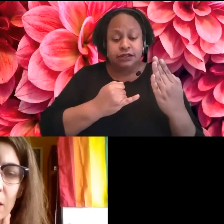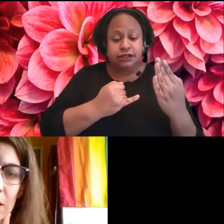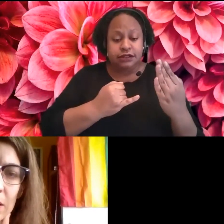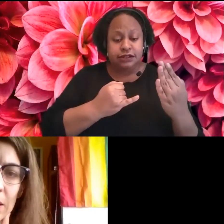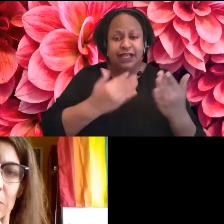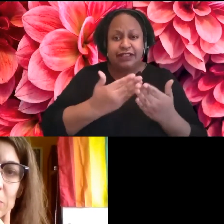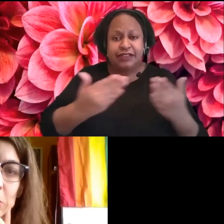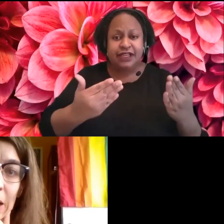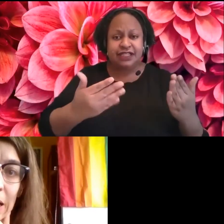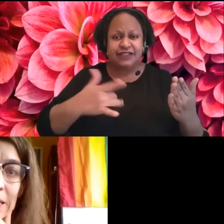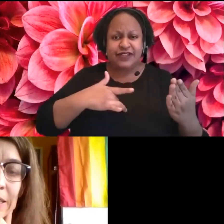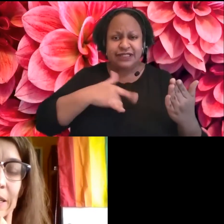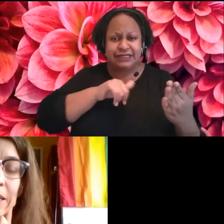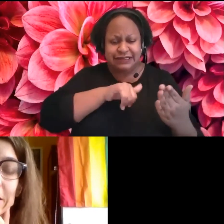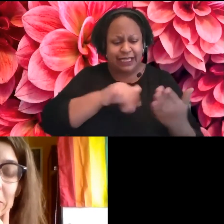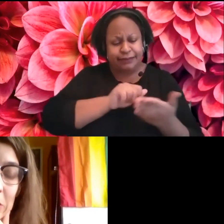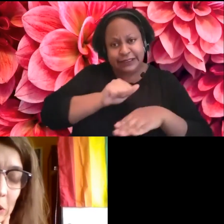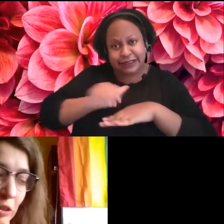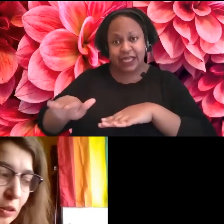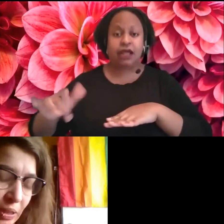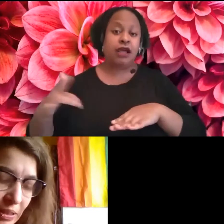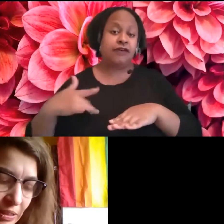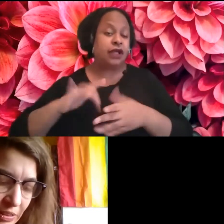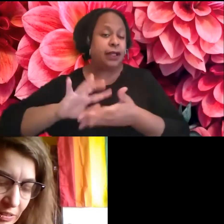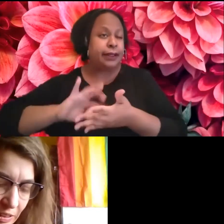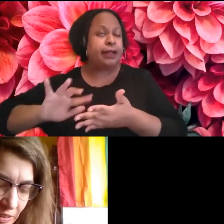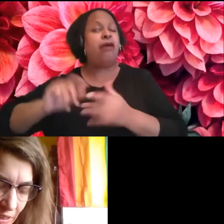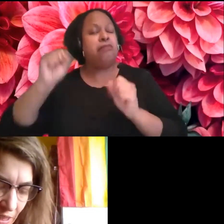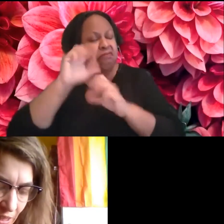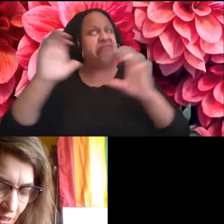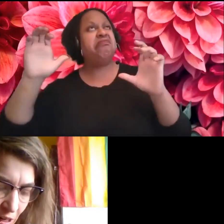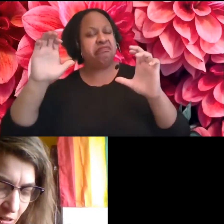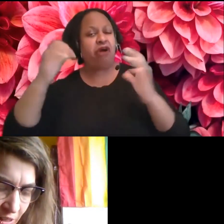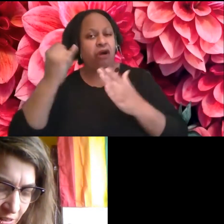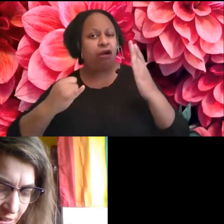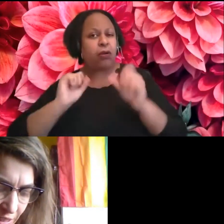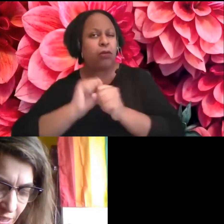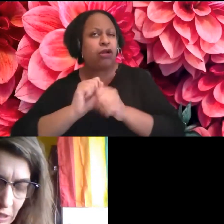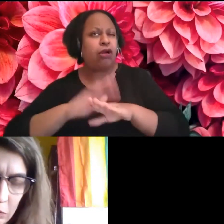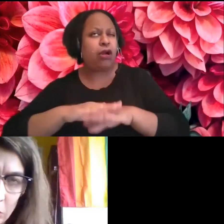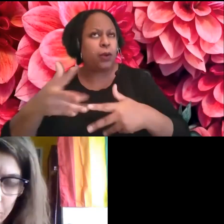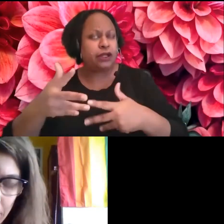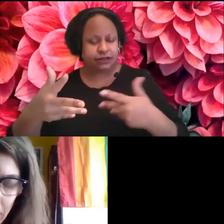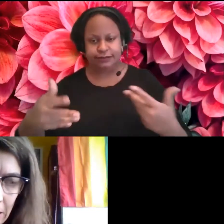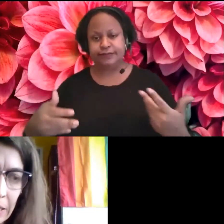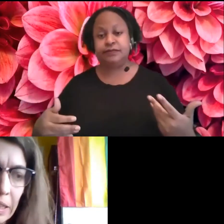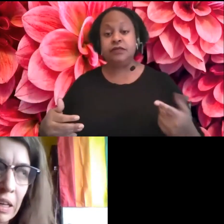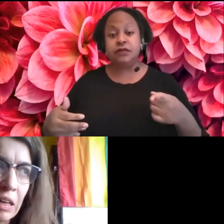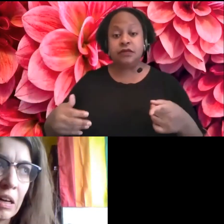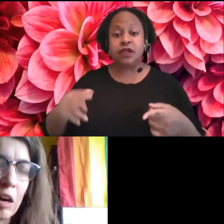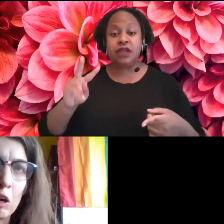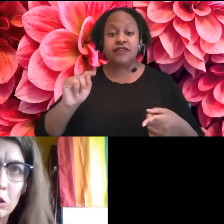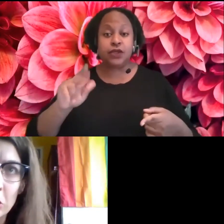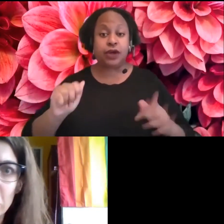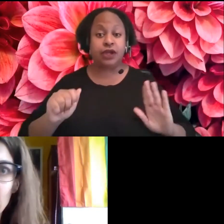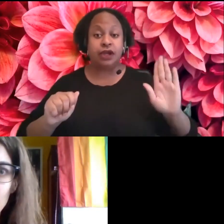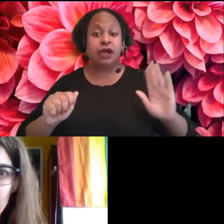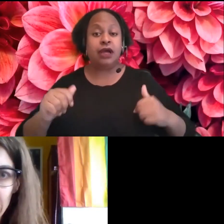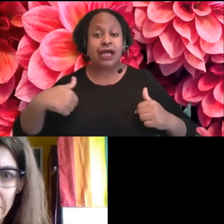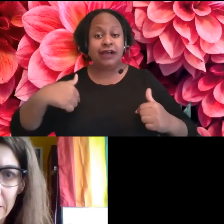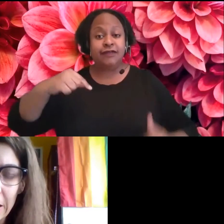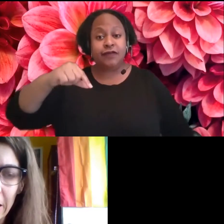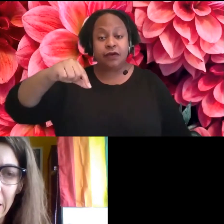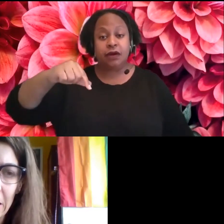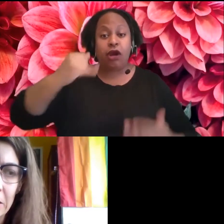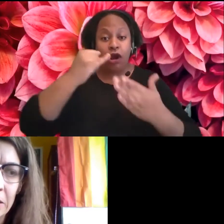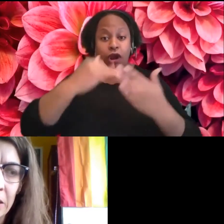Um, Um, Jack, there's also been this, there's this, uh, artist in Quebec, Archie